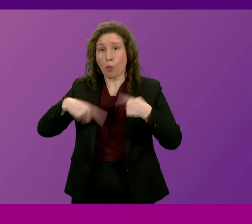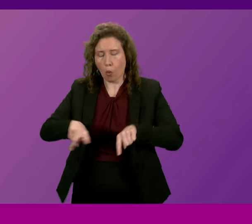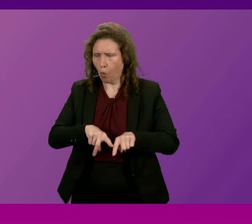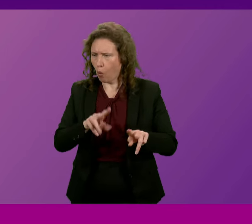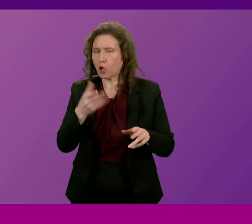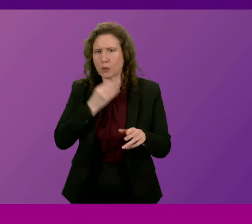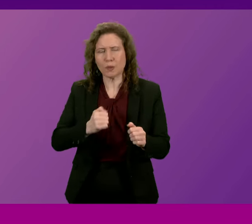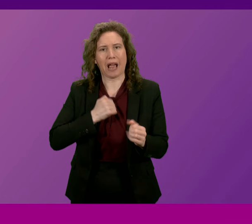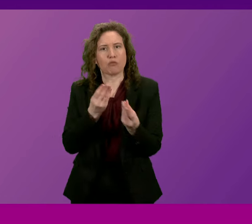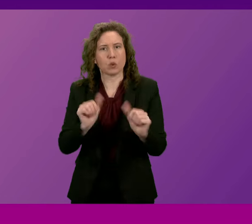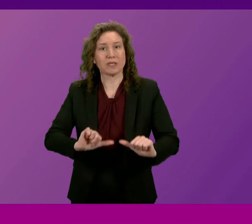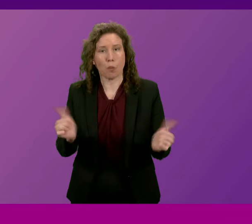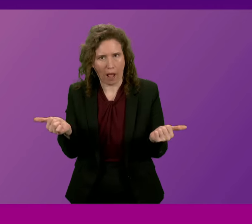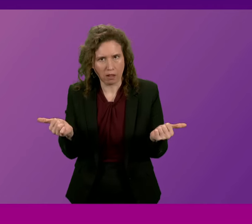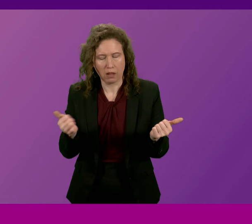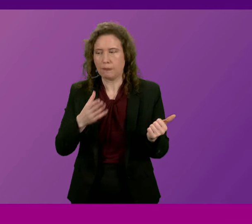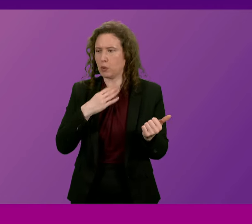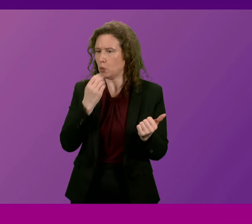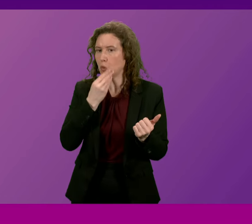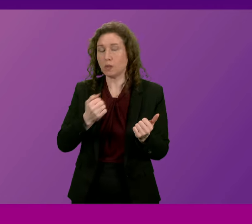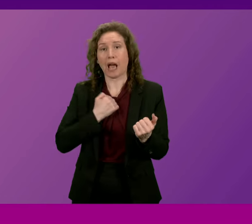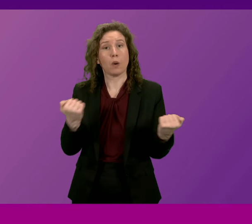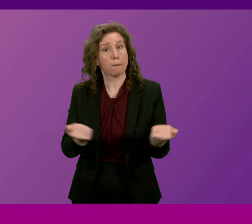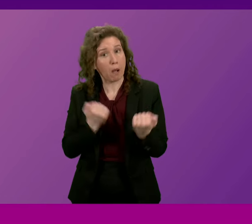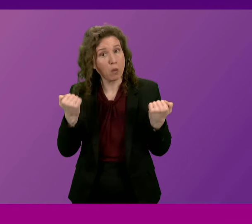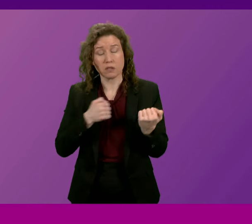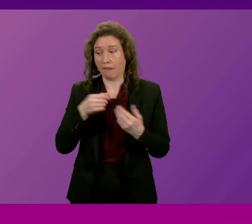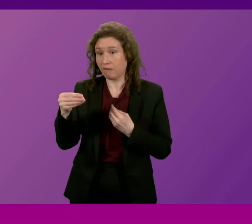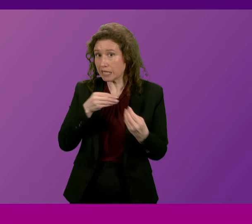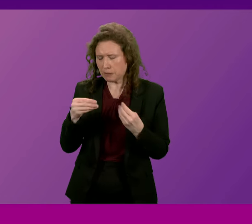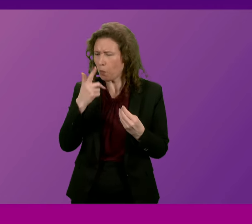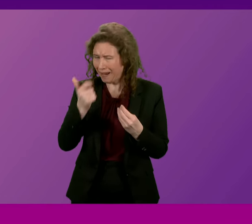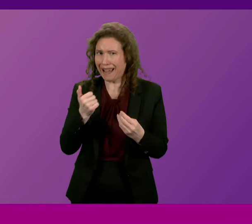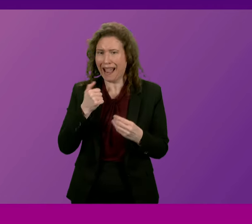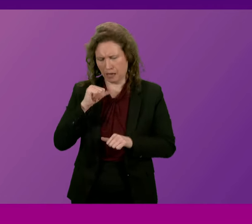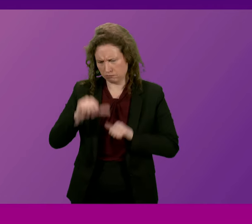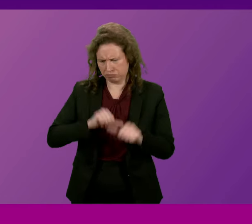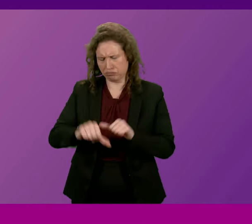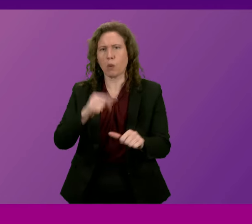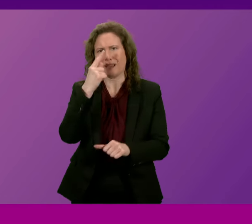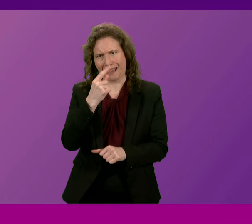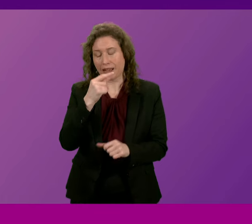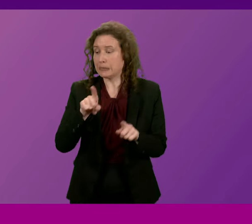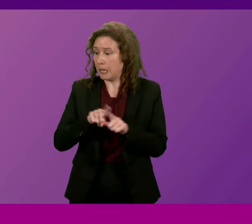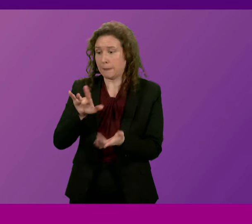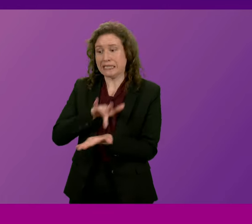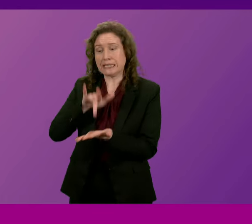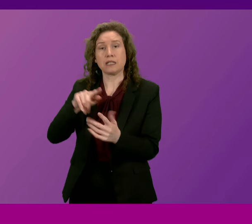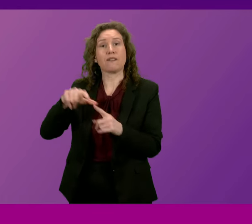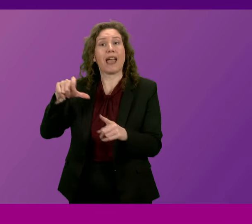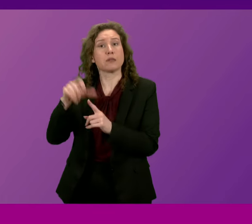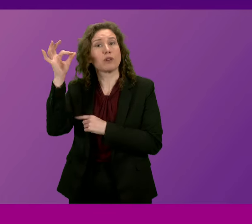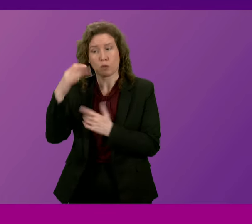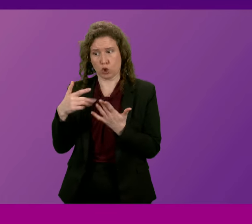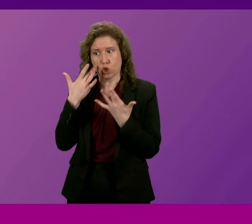resources and the flexibilities and the powers available to us, we can make an impact on these questions as the City of Edinburgh Council has